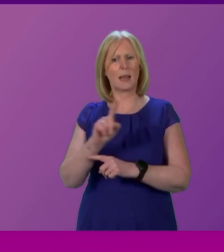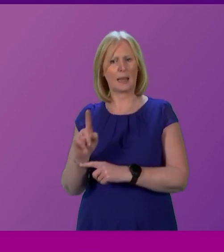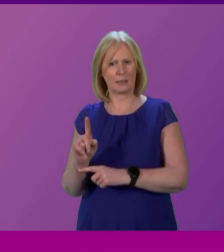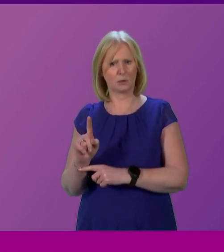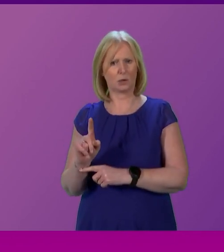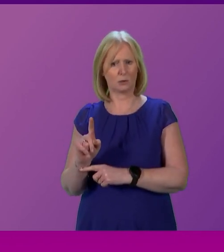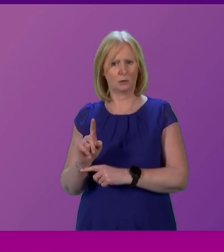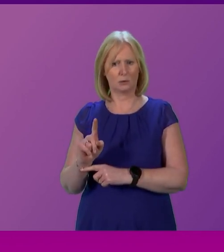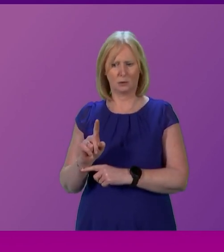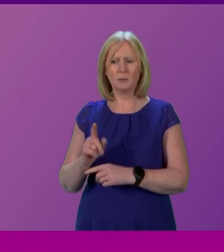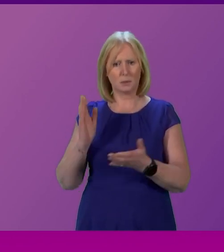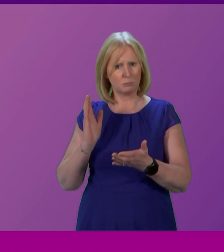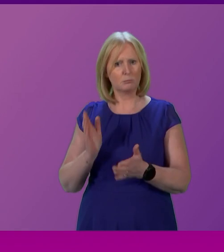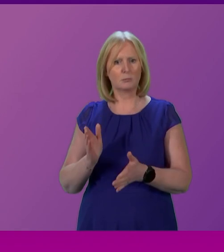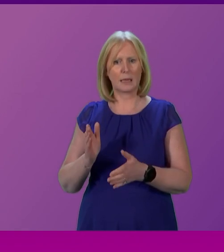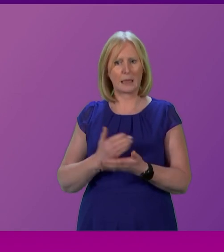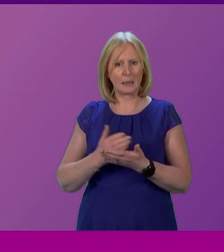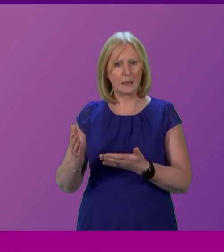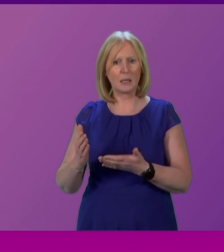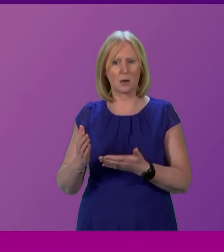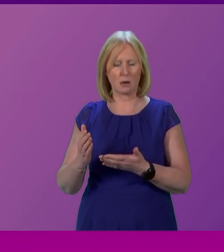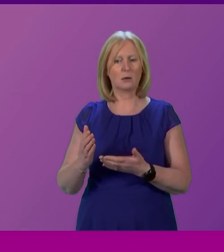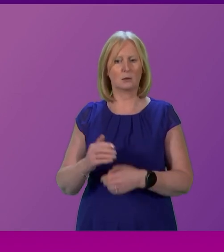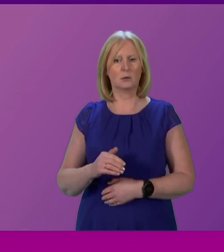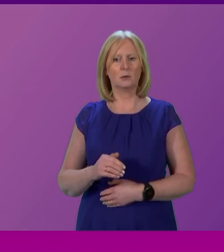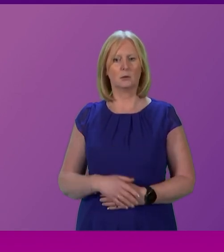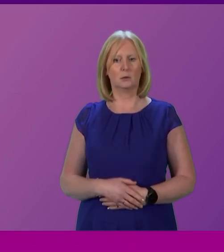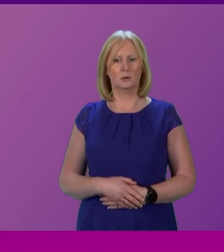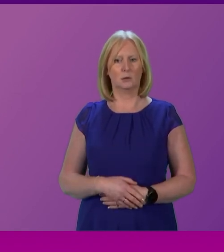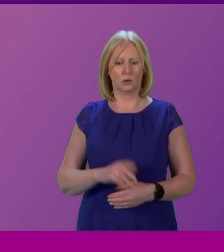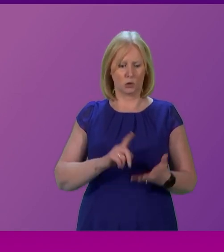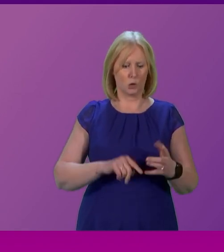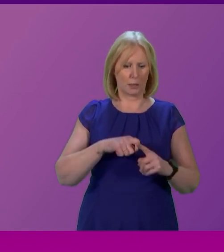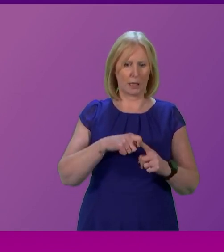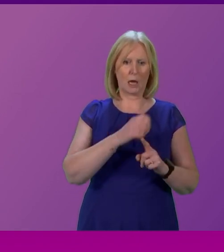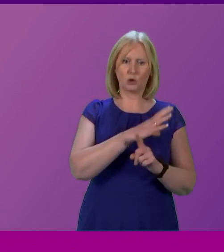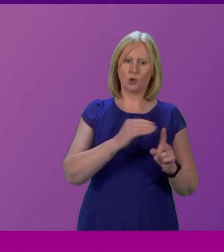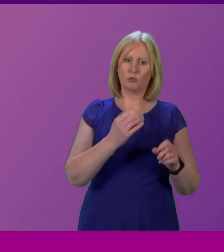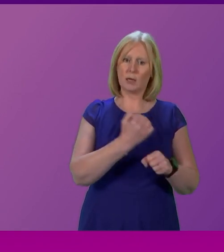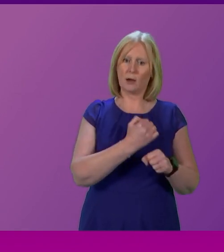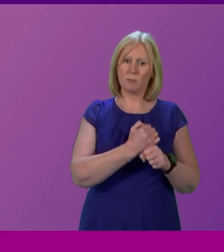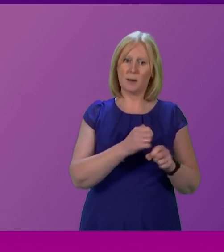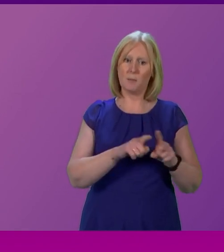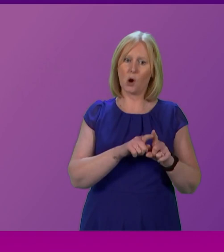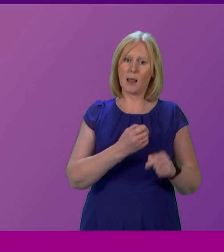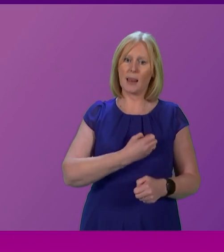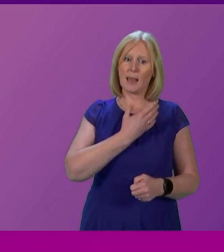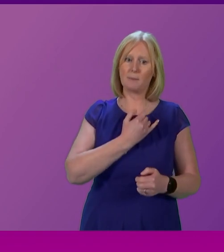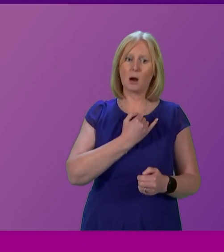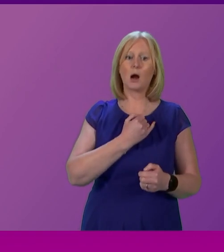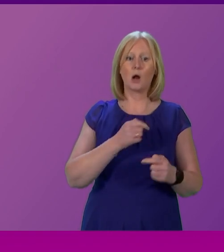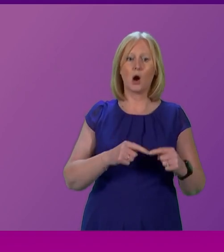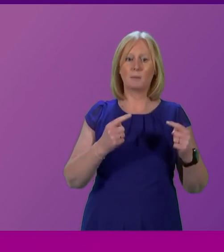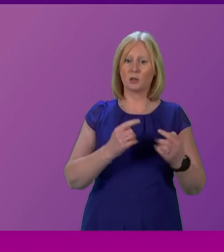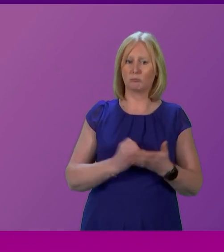even cleaner and independence a much more widely understood issue, have not just the UK's Tory government but its Labour opposition rejected